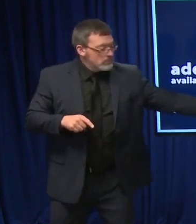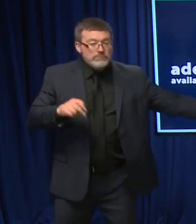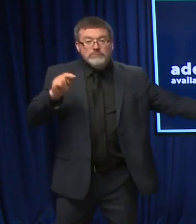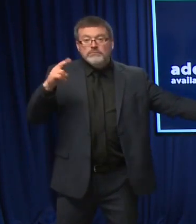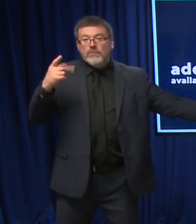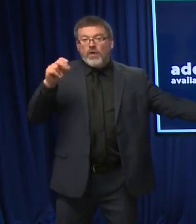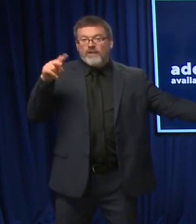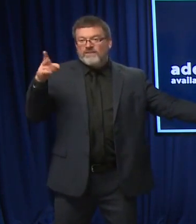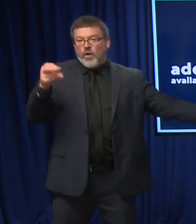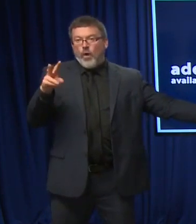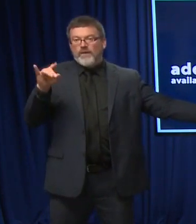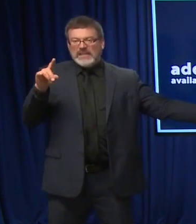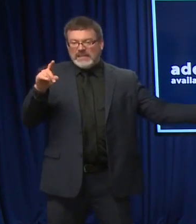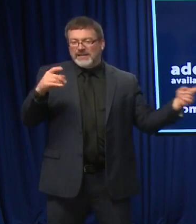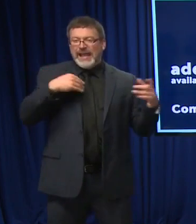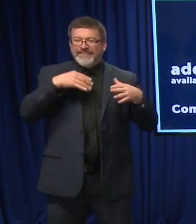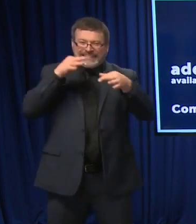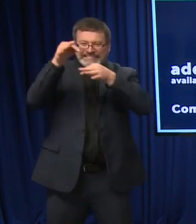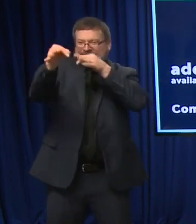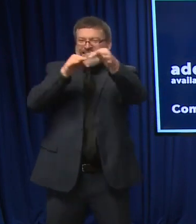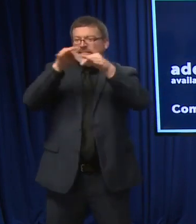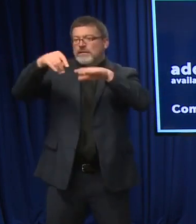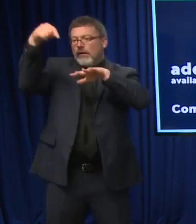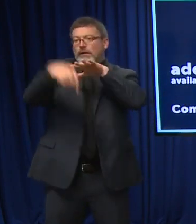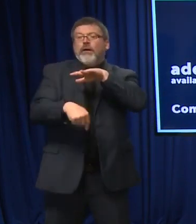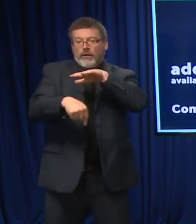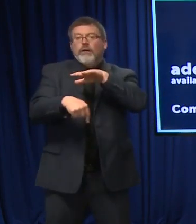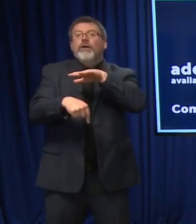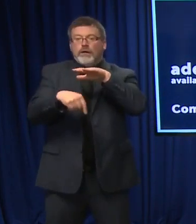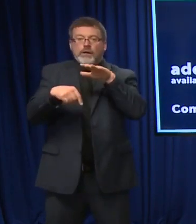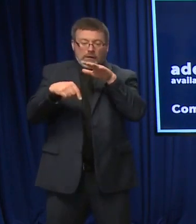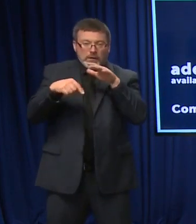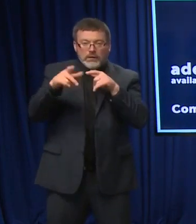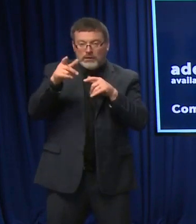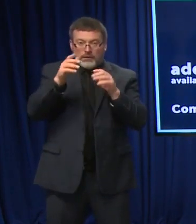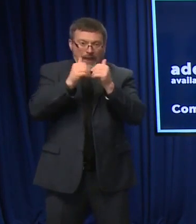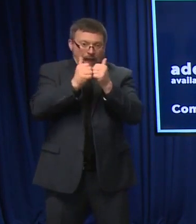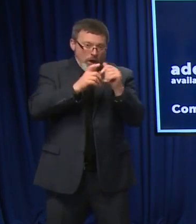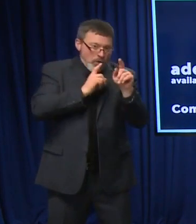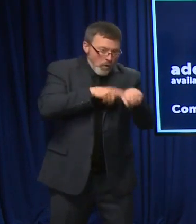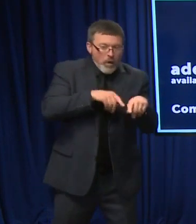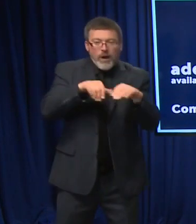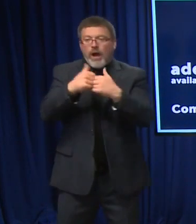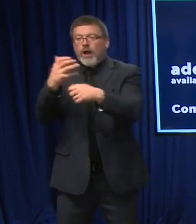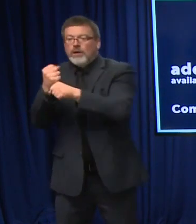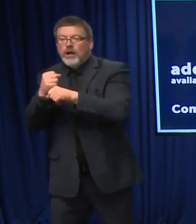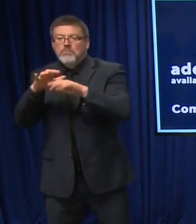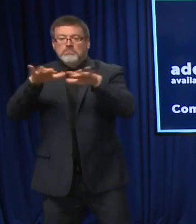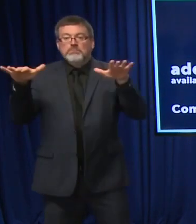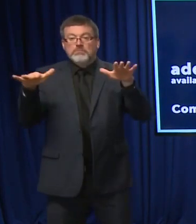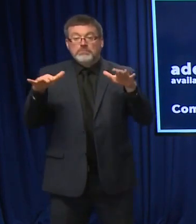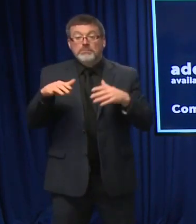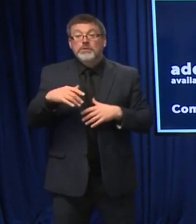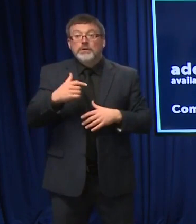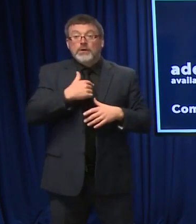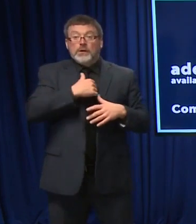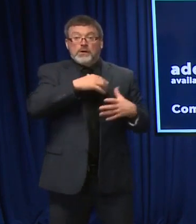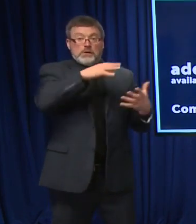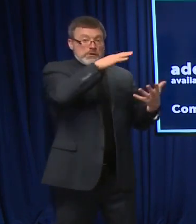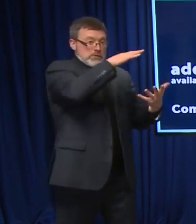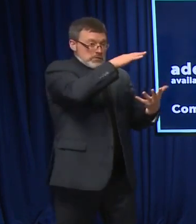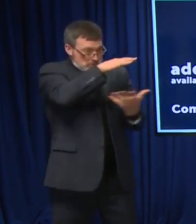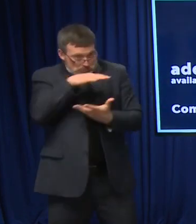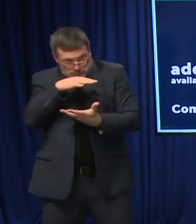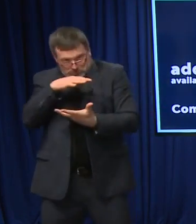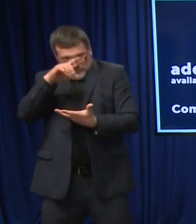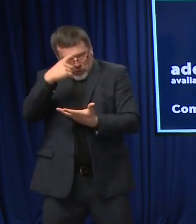also be able to order those, if you so choose, right off of our website. But again, the first allotment, we're really going to make sure that schools have them in their settings,